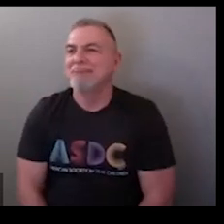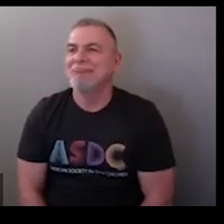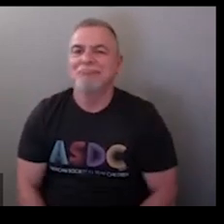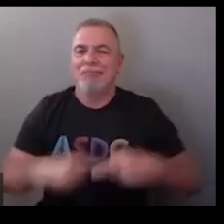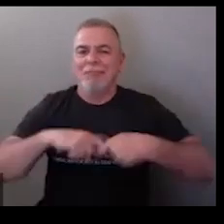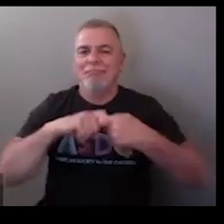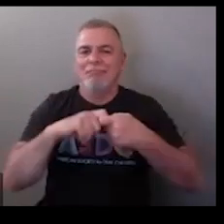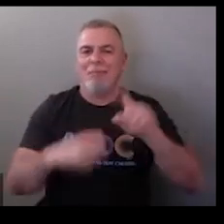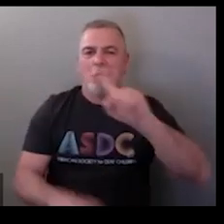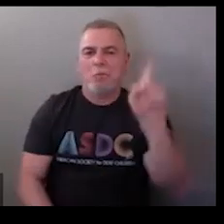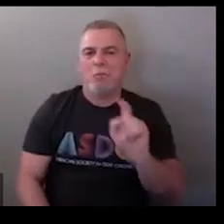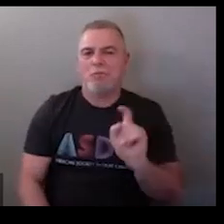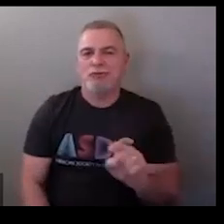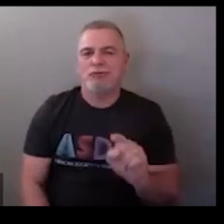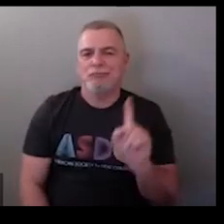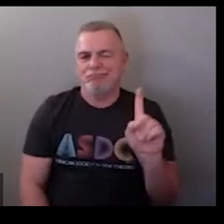question